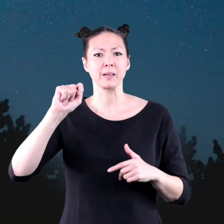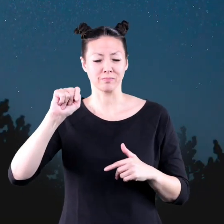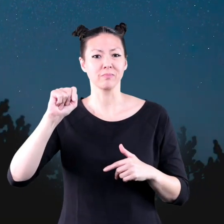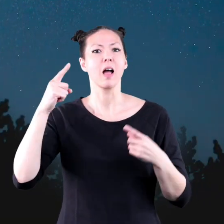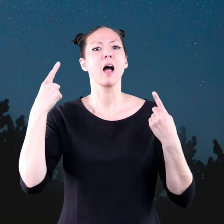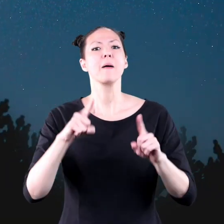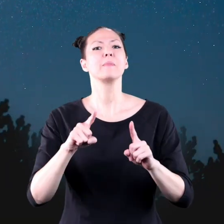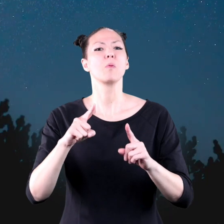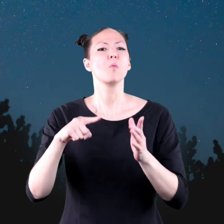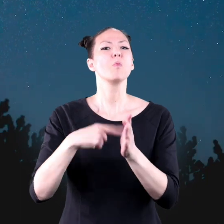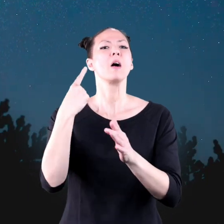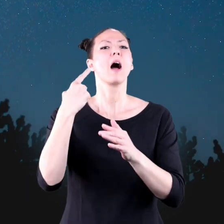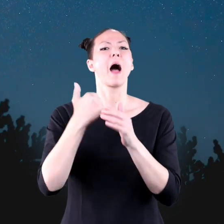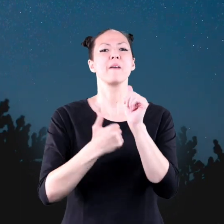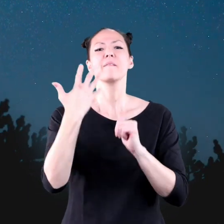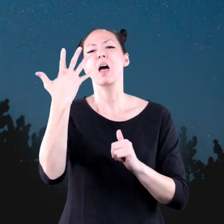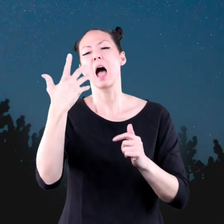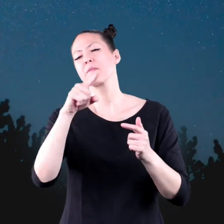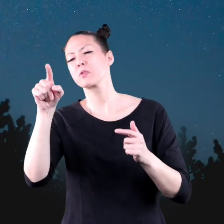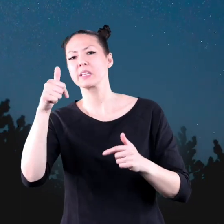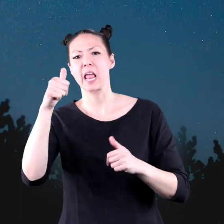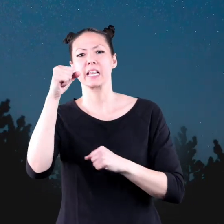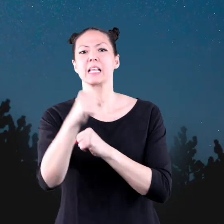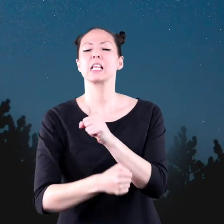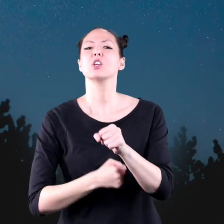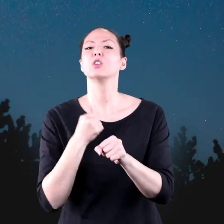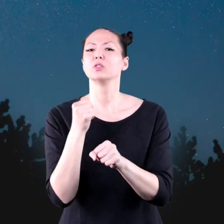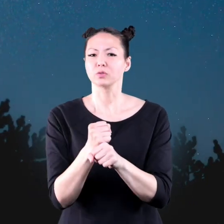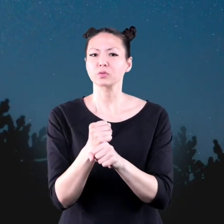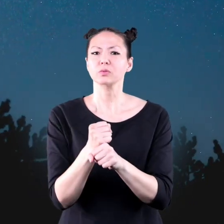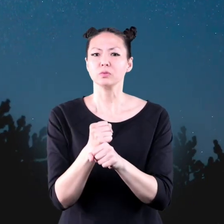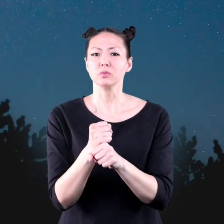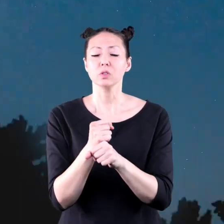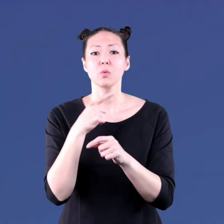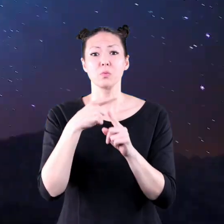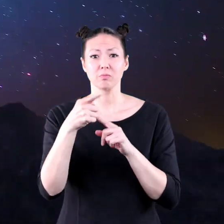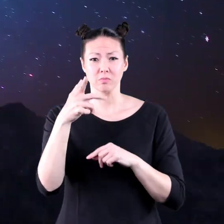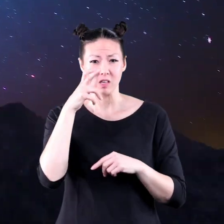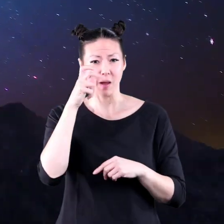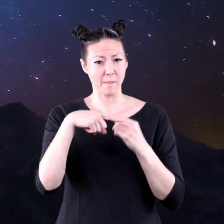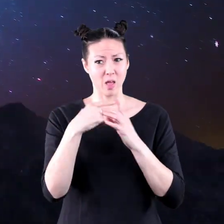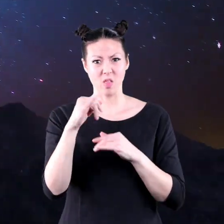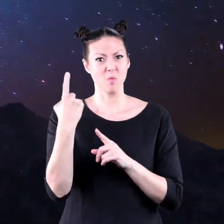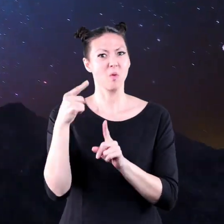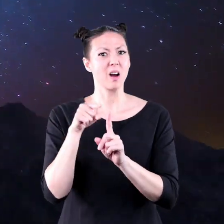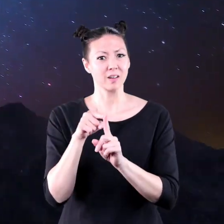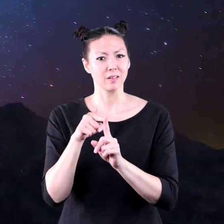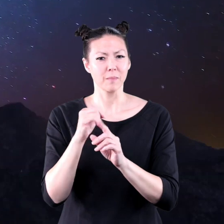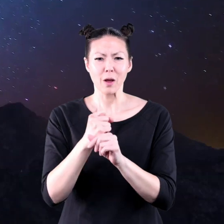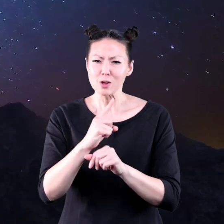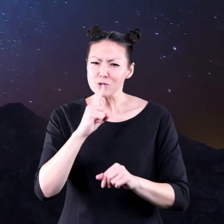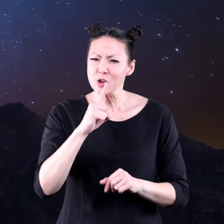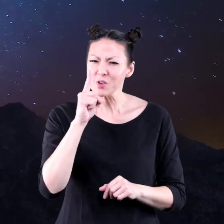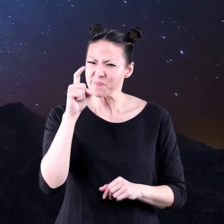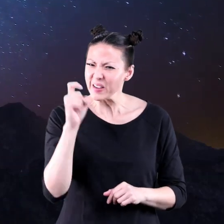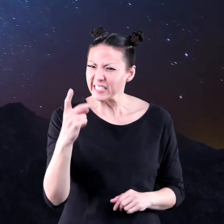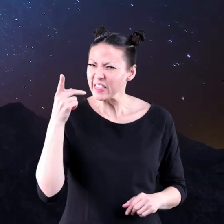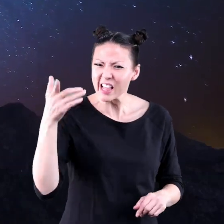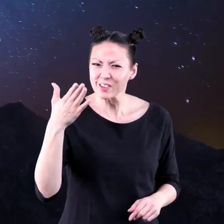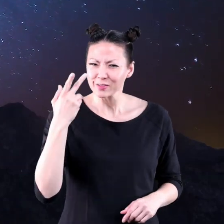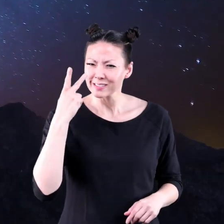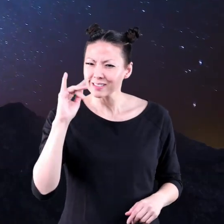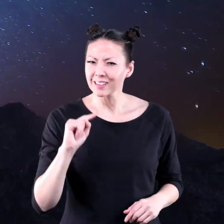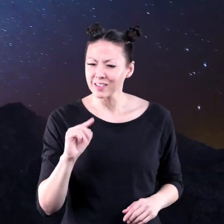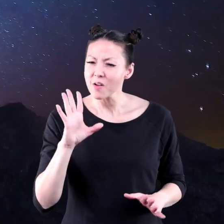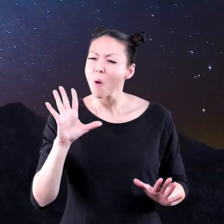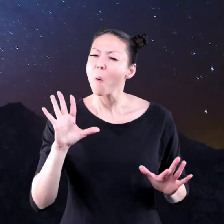seen from Earth only happens about once every 5 to 10 years. So, when you hear about one, make sure you